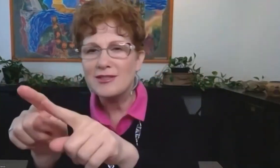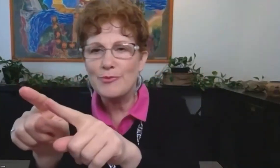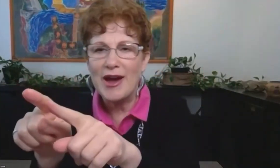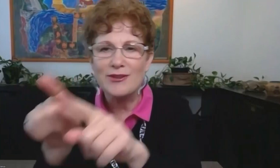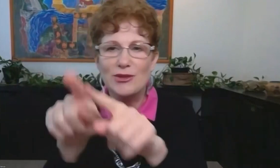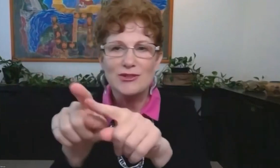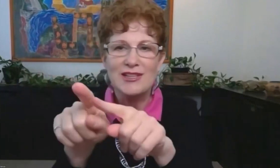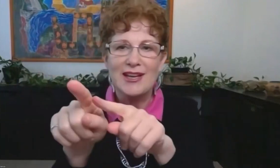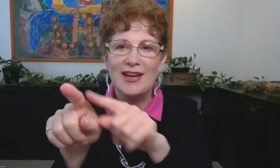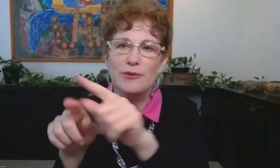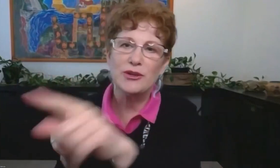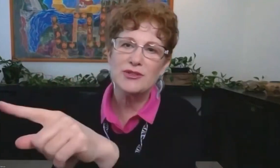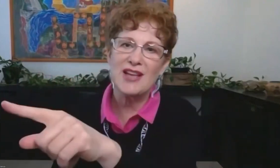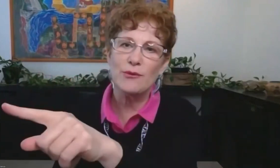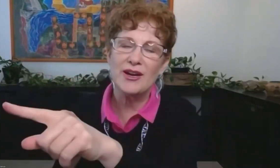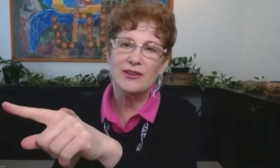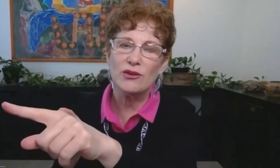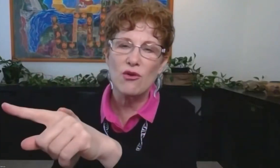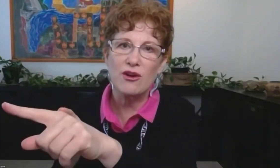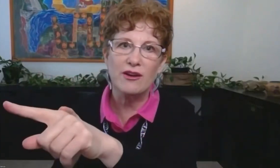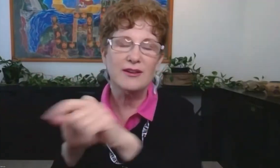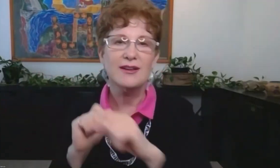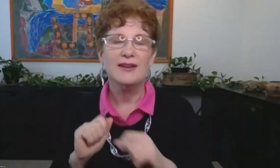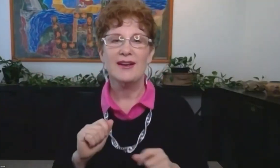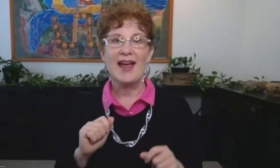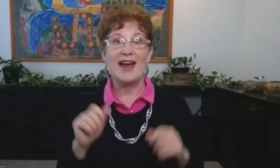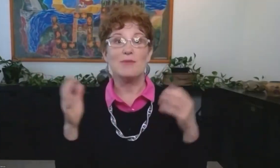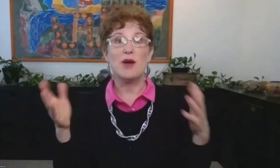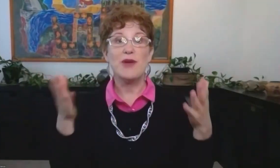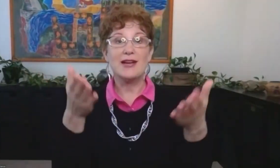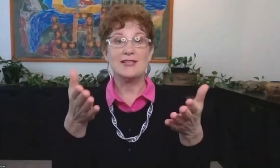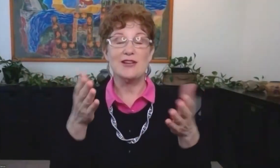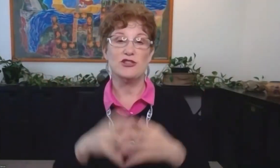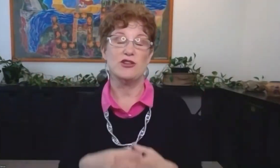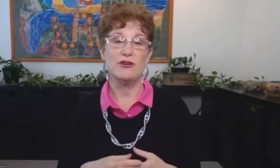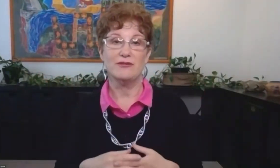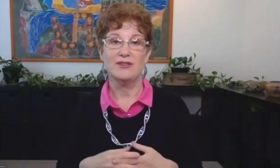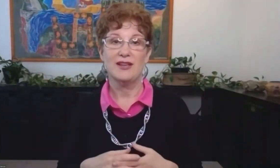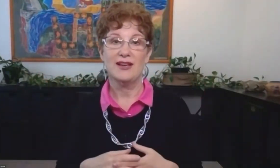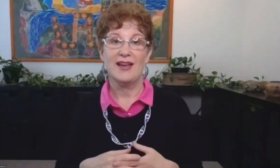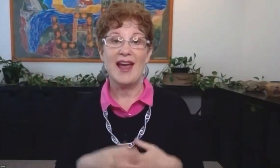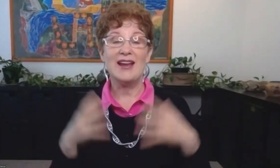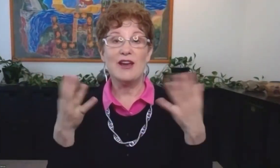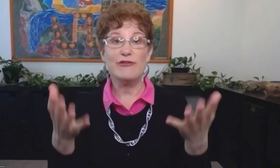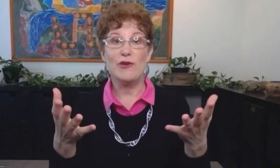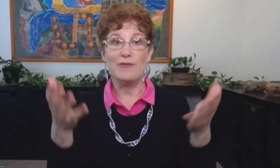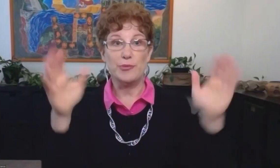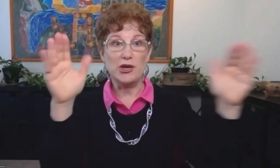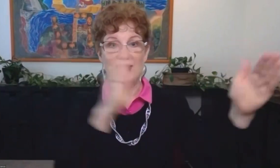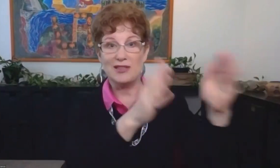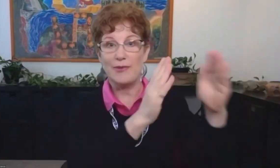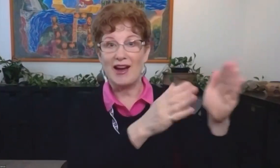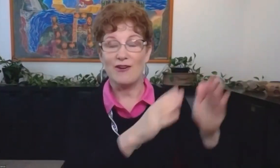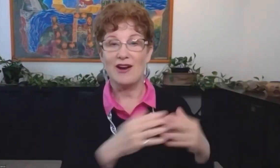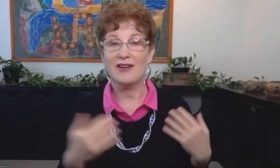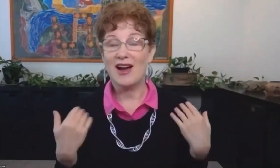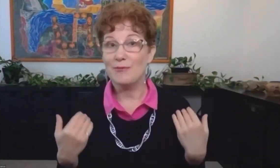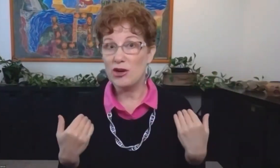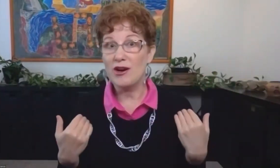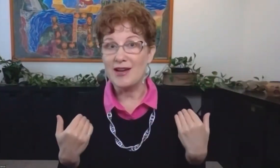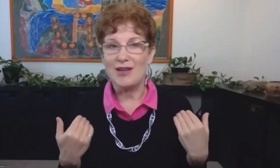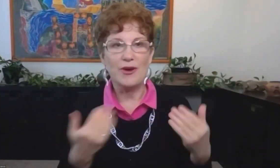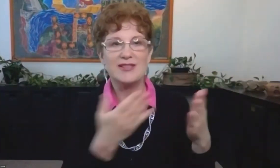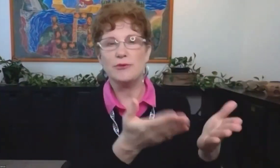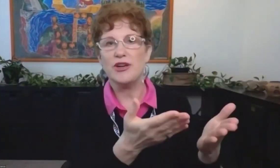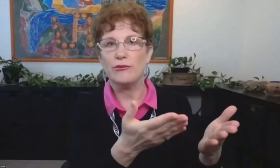who's the spouse, who's the kid. Well, who's that one in the corner? And I'm not paying attention to you. And if you have books in the background,